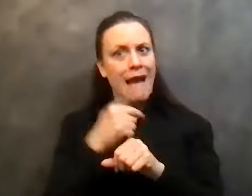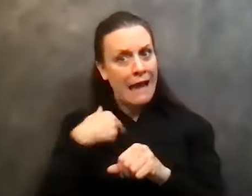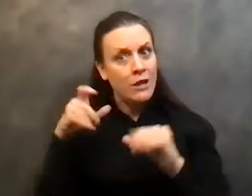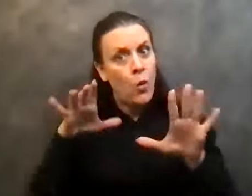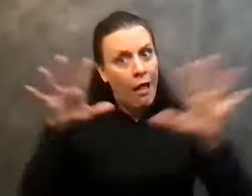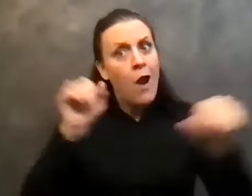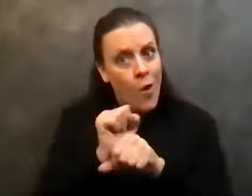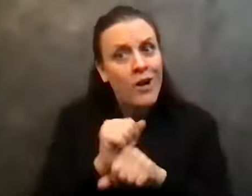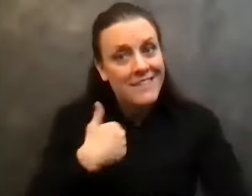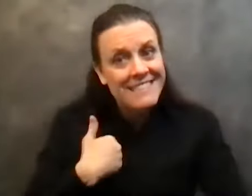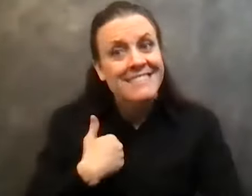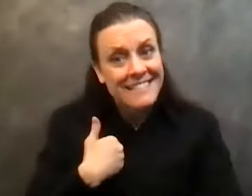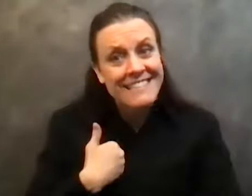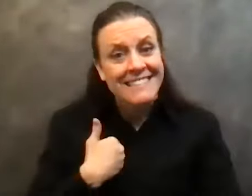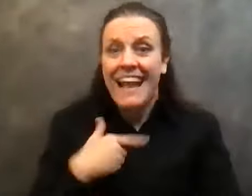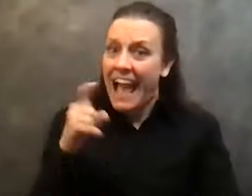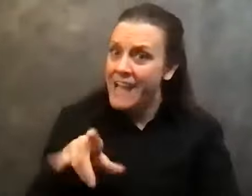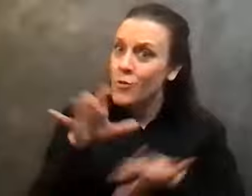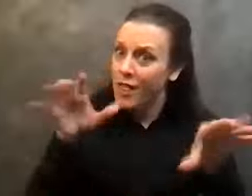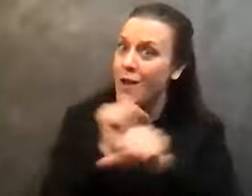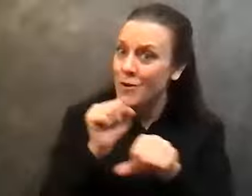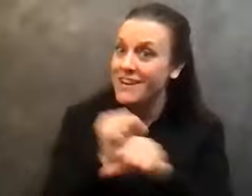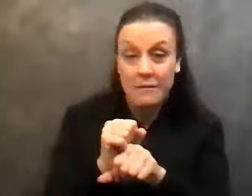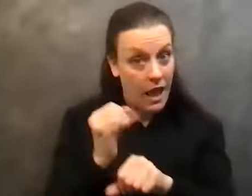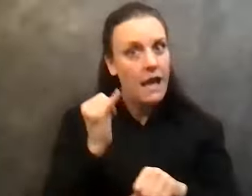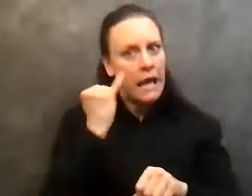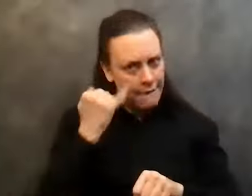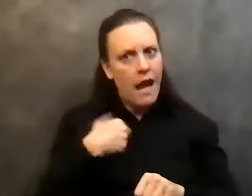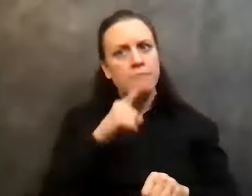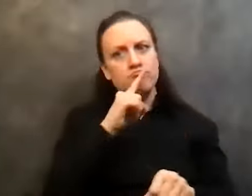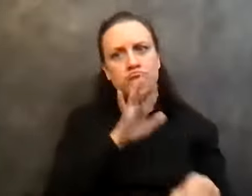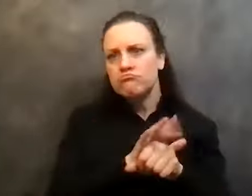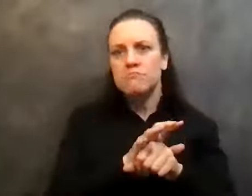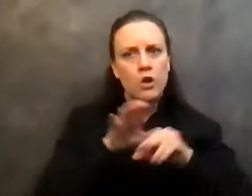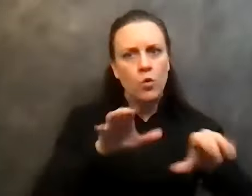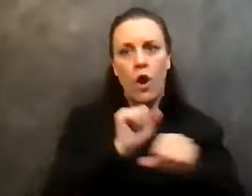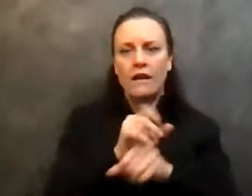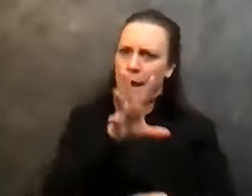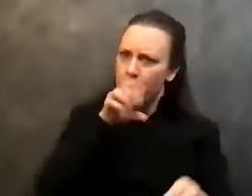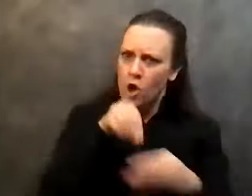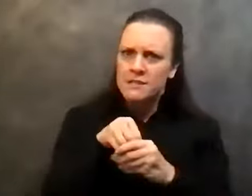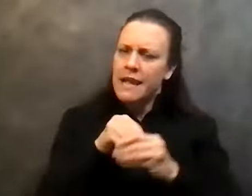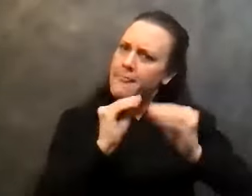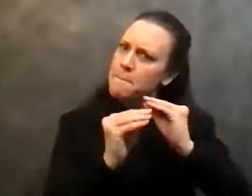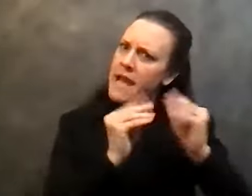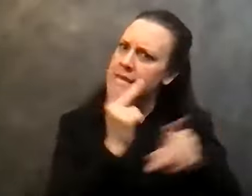It takes a lot of work, but if I do that, I've, I've participated in the maintenance of my spiritual condition